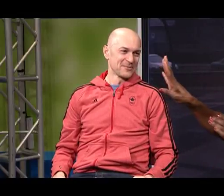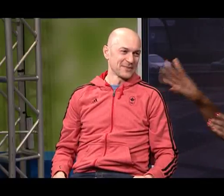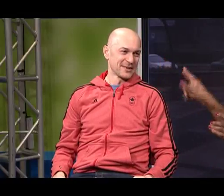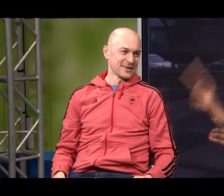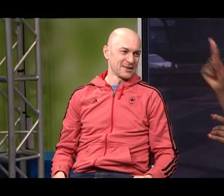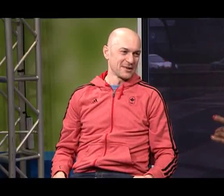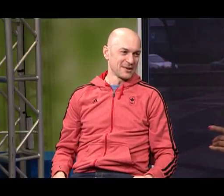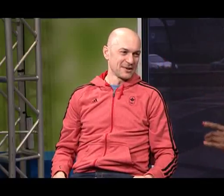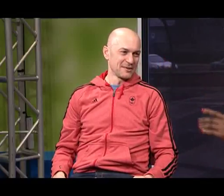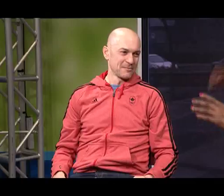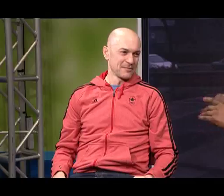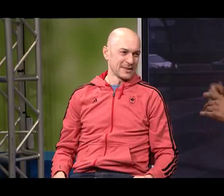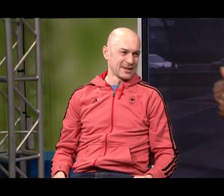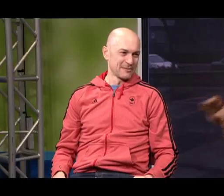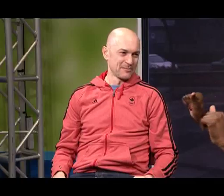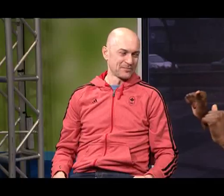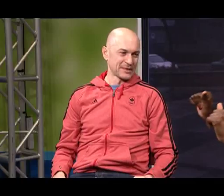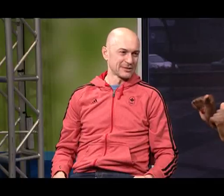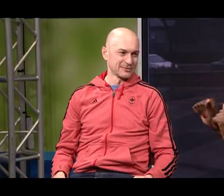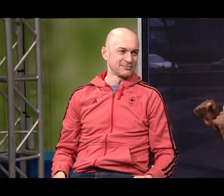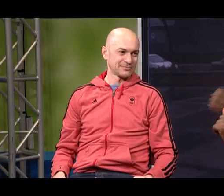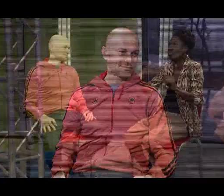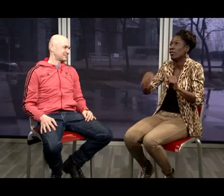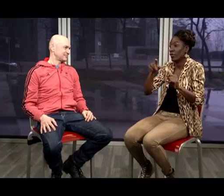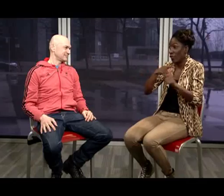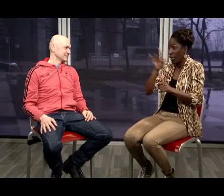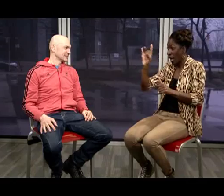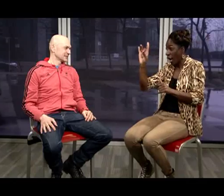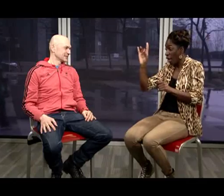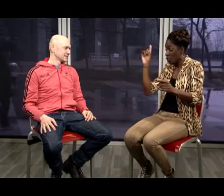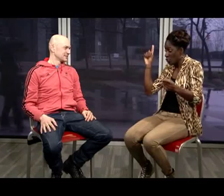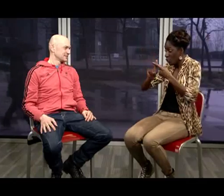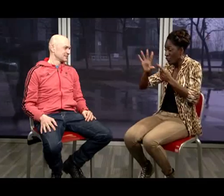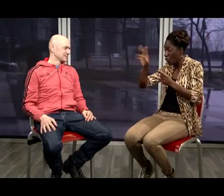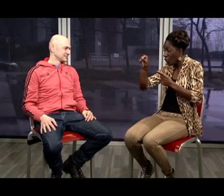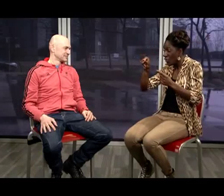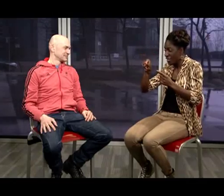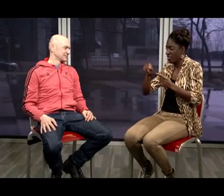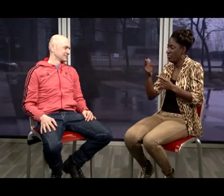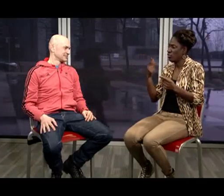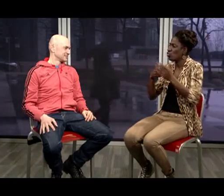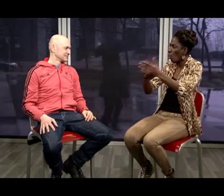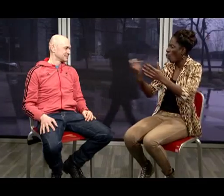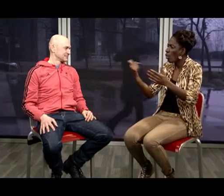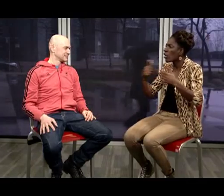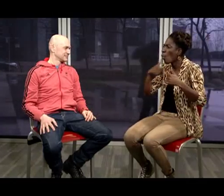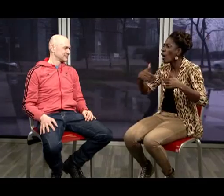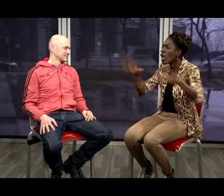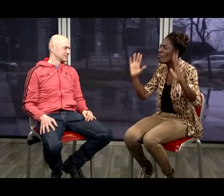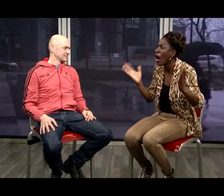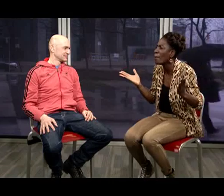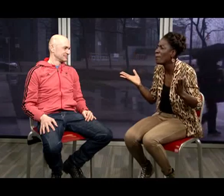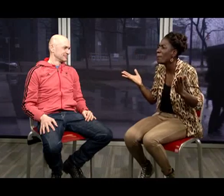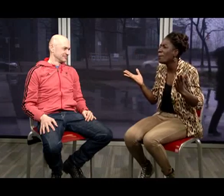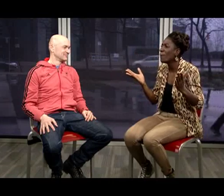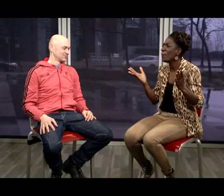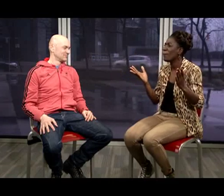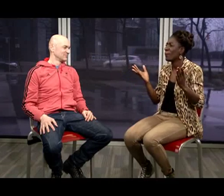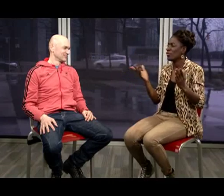Wow out of all the people you made it into the top four as a deaf person that is amazing and an audition 8 till 5 30 that is some